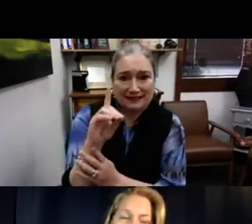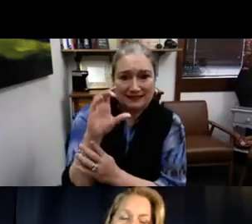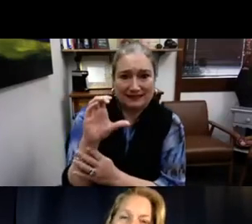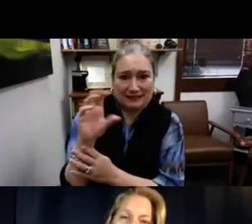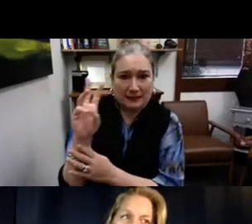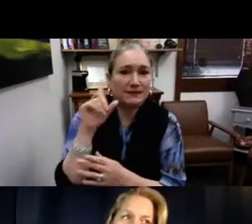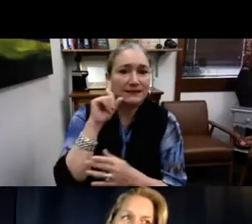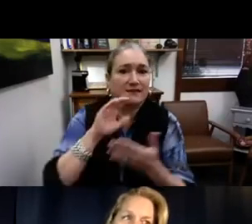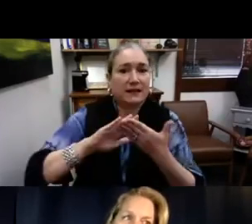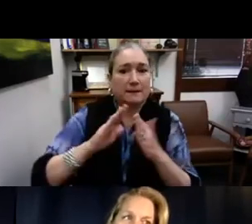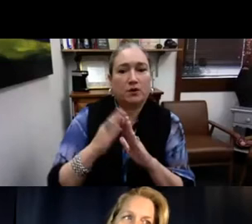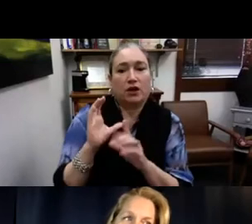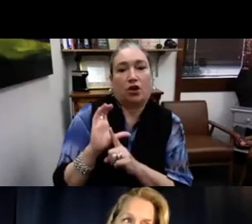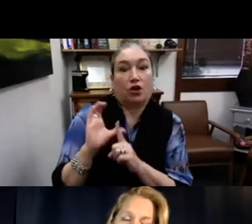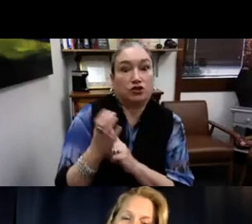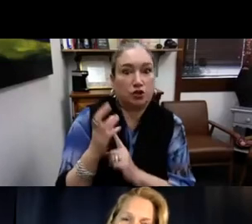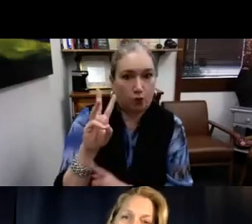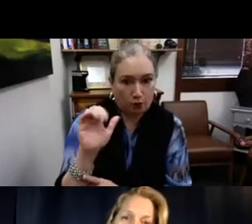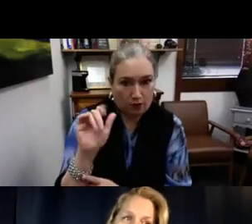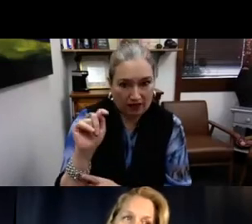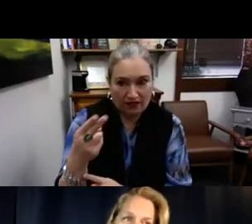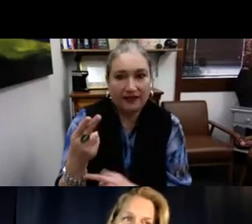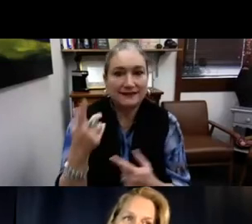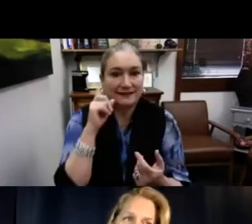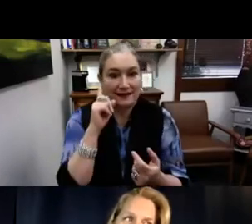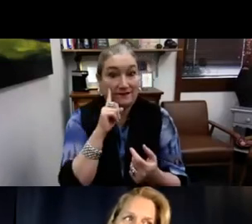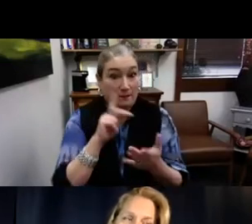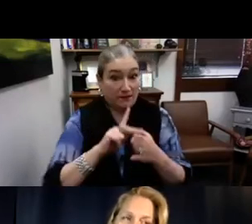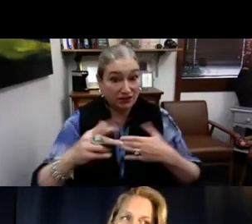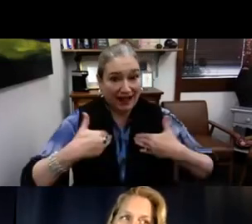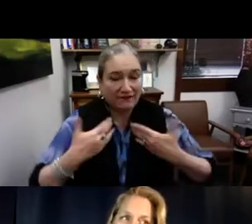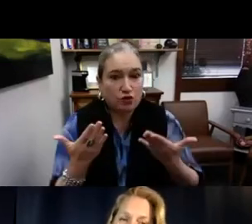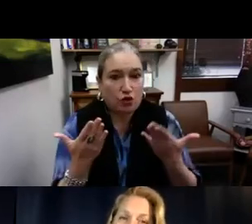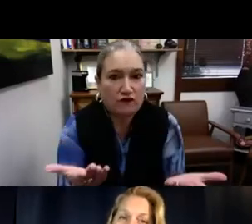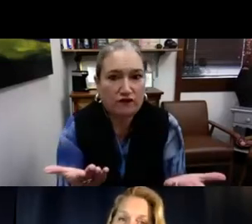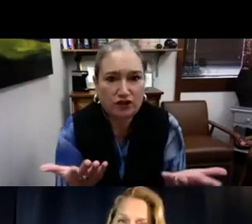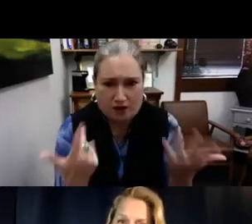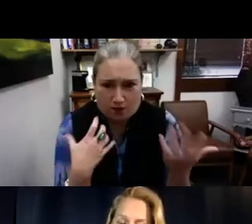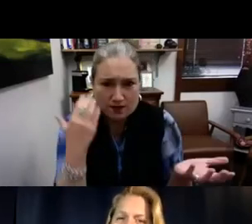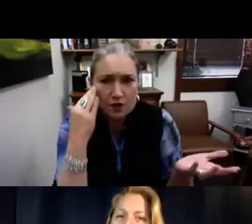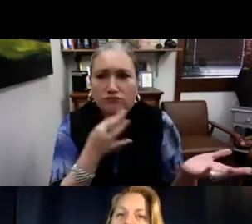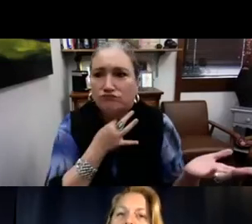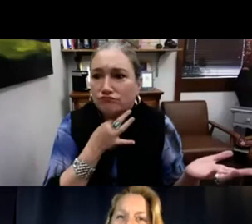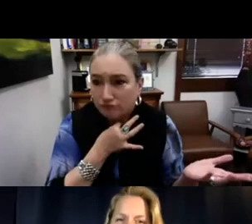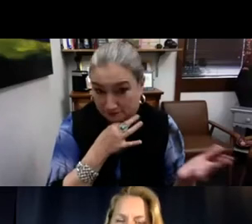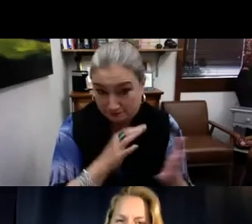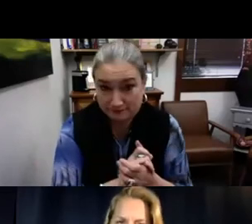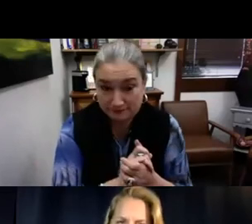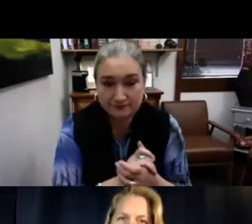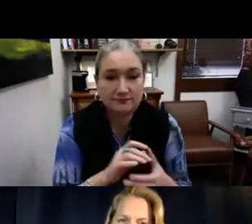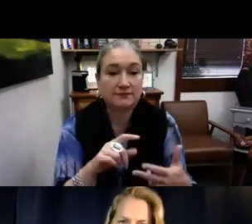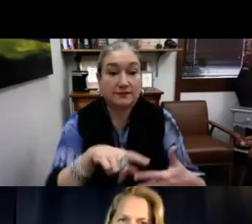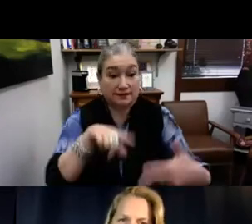was what types of Deaf Community Cultural Wealth, DCCW, do Deaf professionals possess? What do they have to offer?